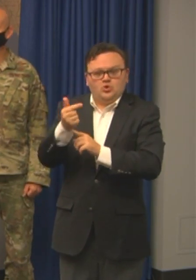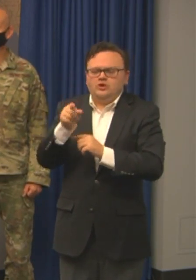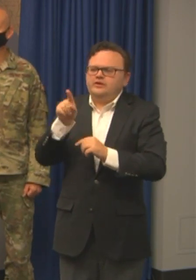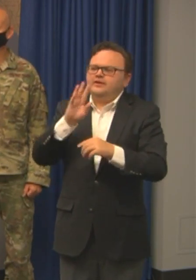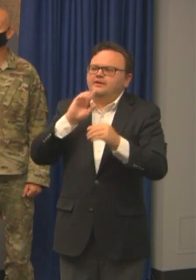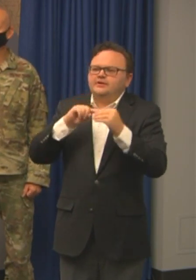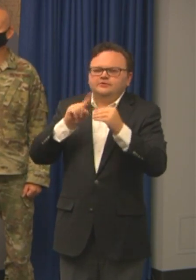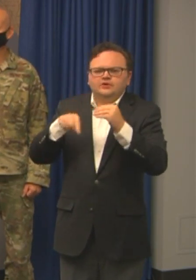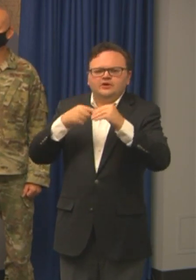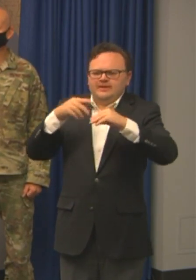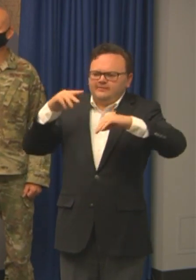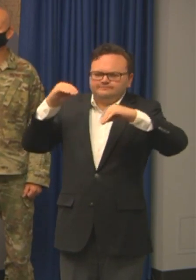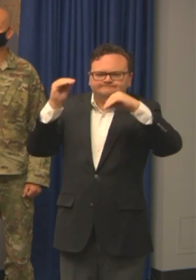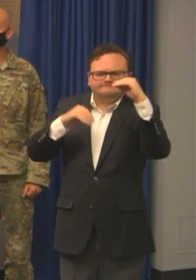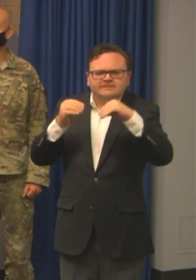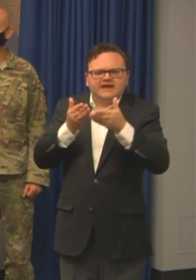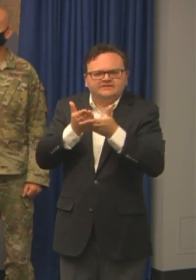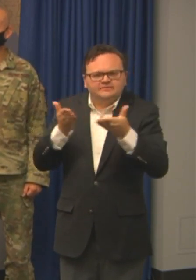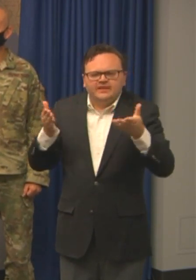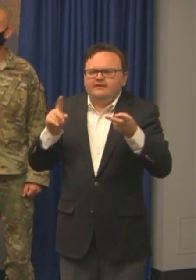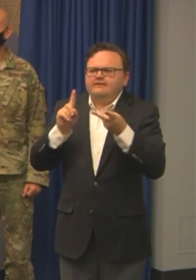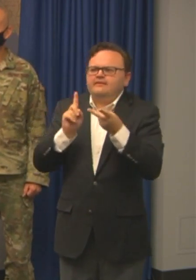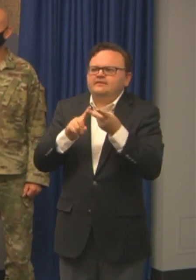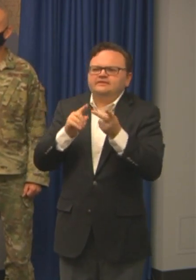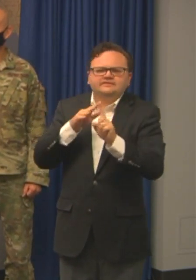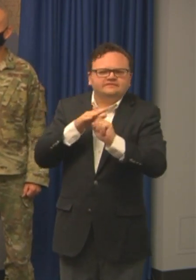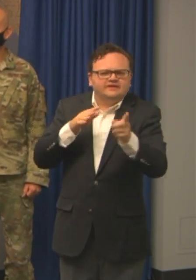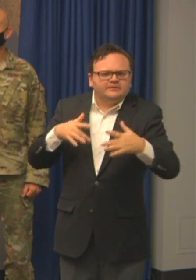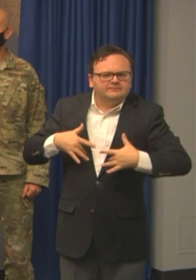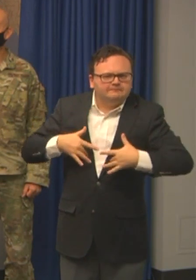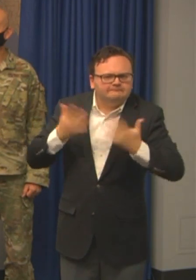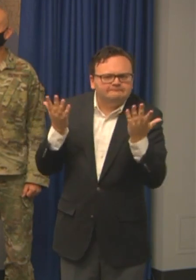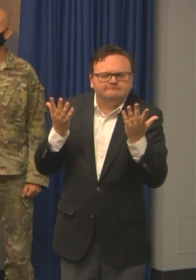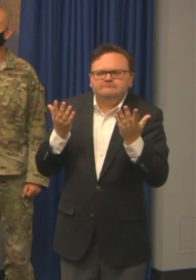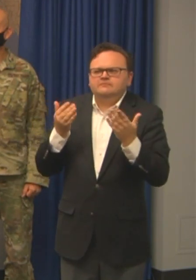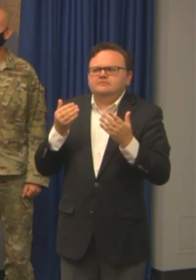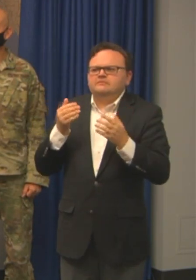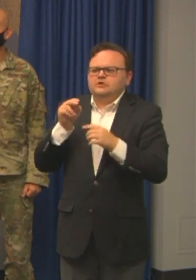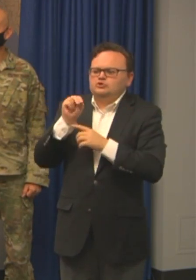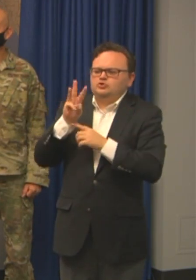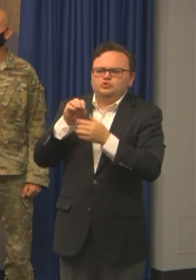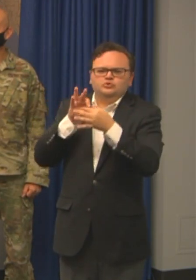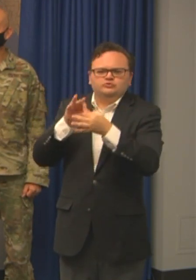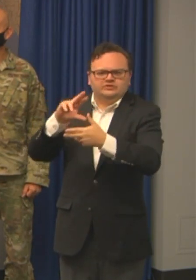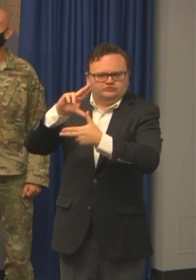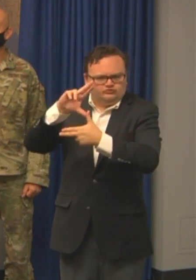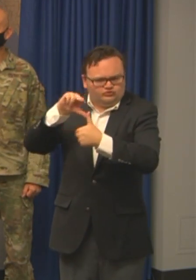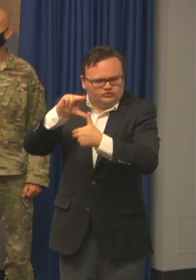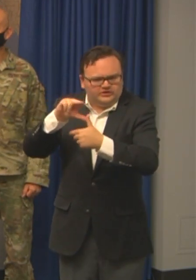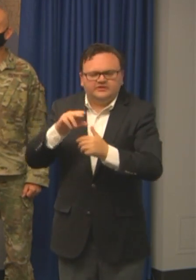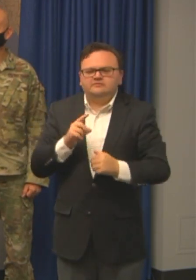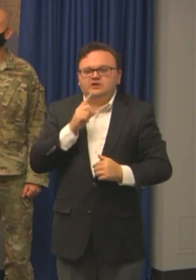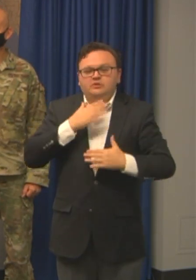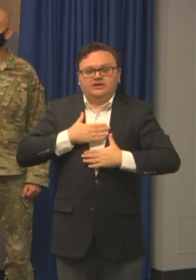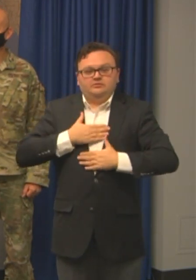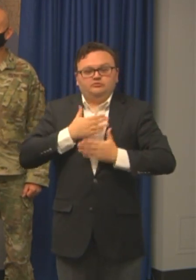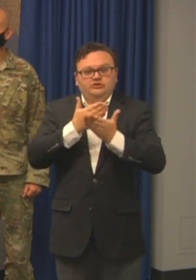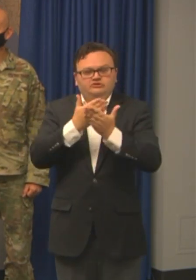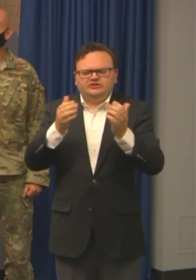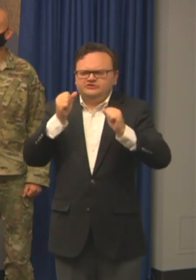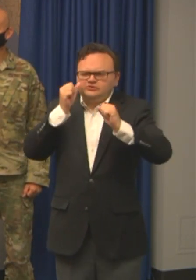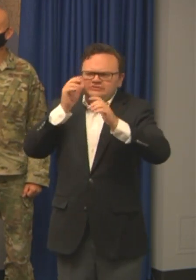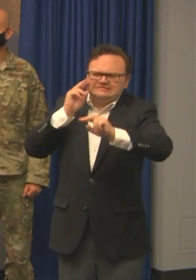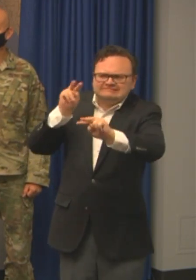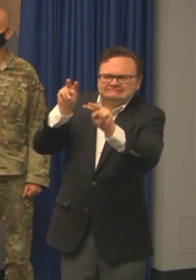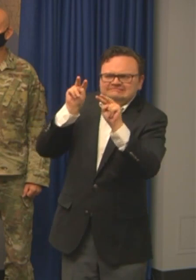kits, evacuation zones and the latest update regarding Hurricane Issaia. So appreciate everybody being vigilant during a